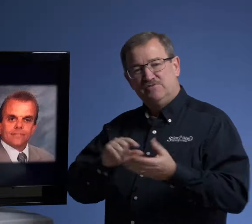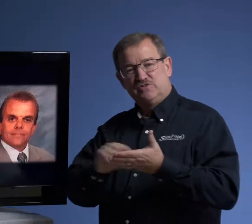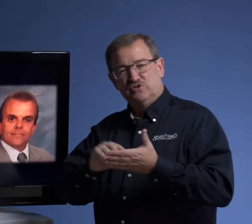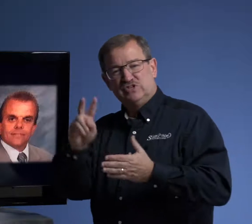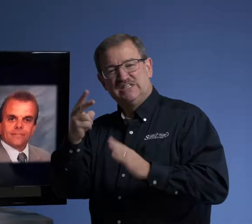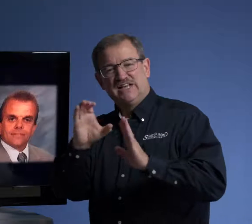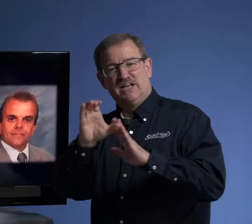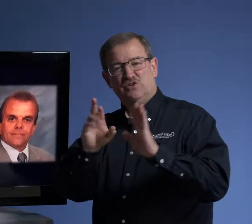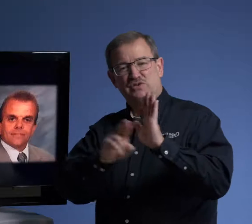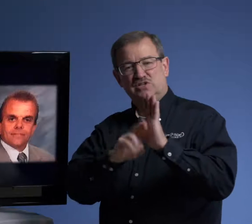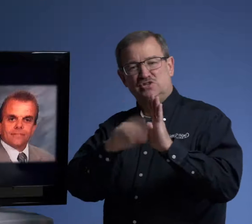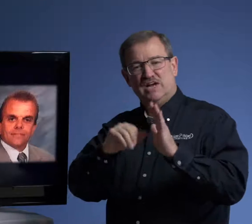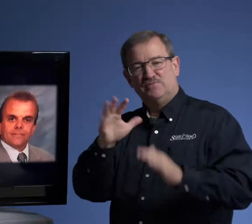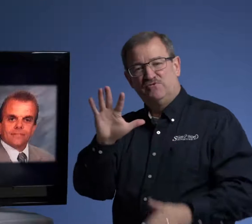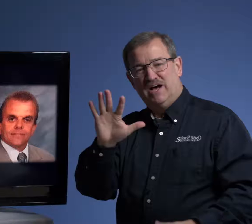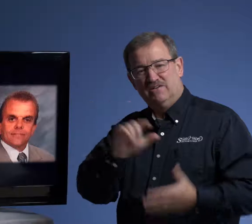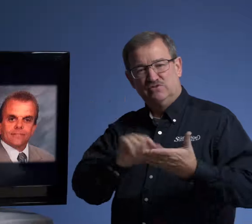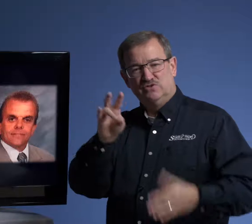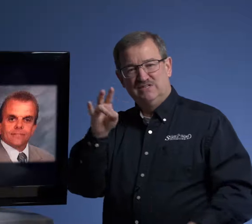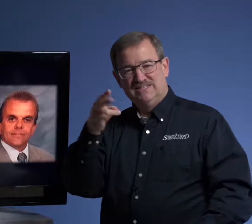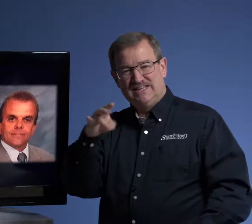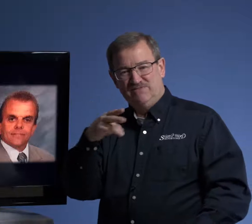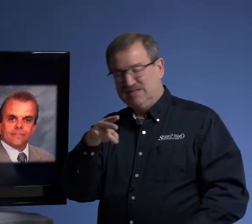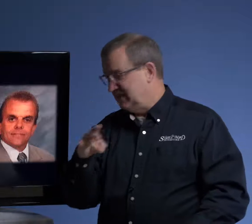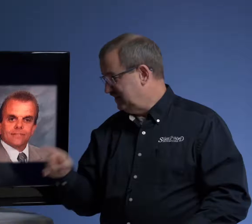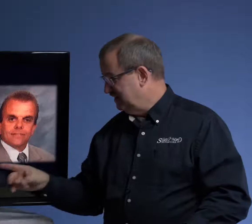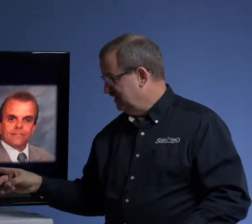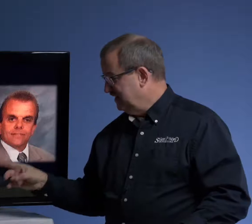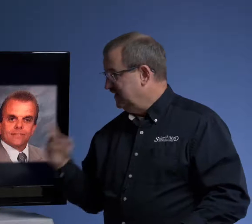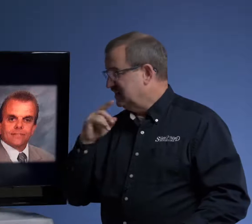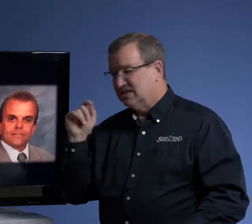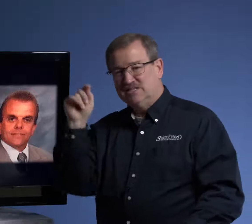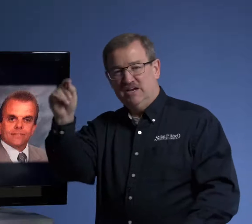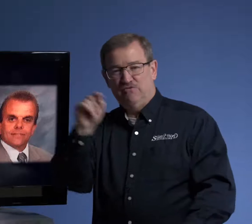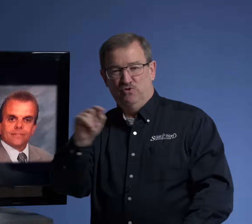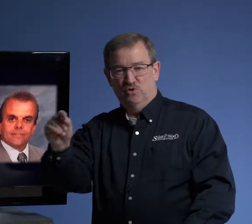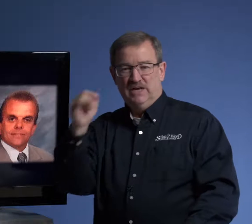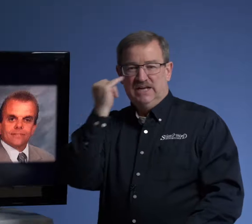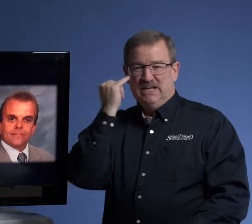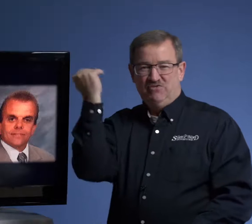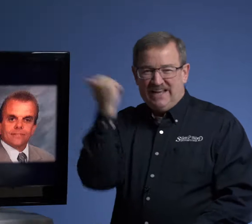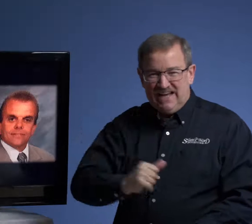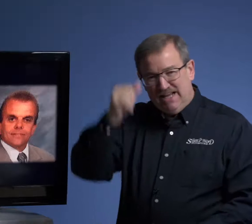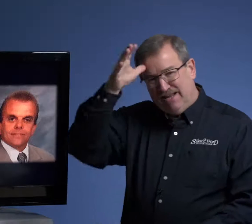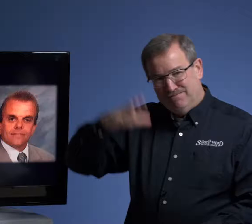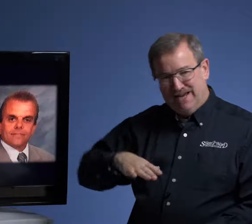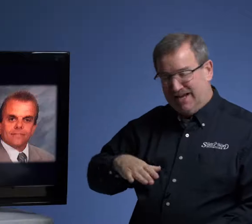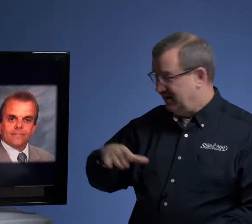of this verse in 2 Corinthians 5, verse 17. It says, therefore, if any man